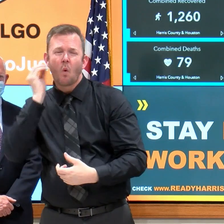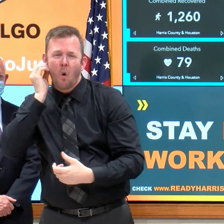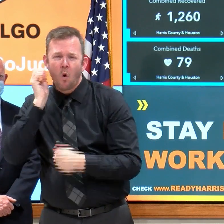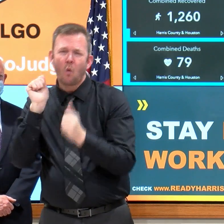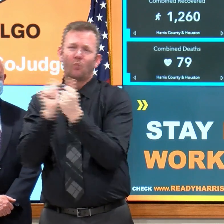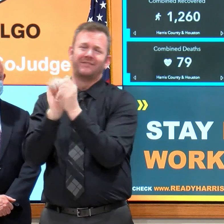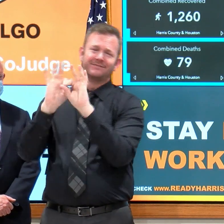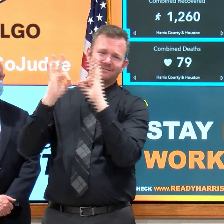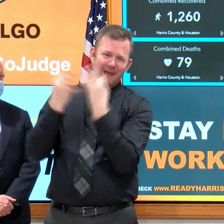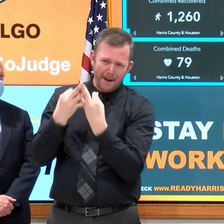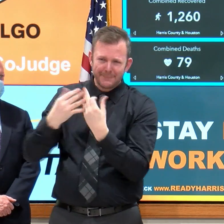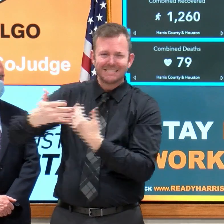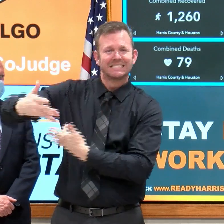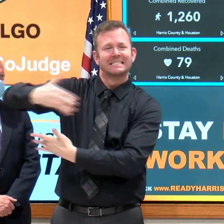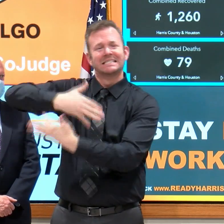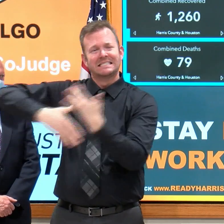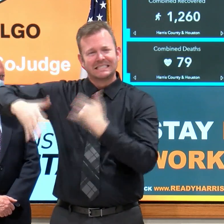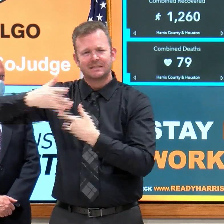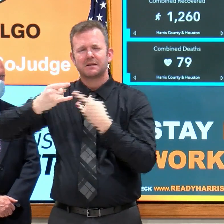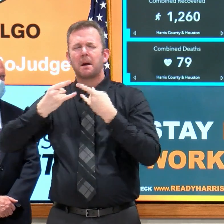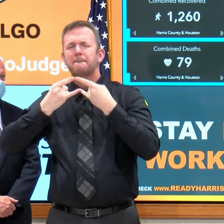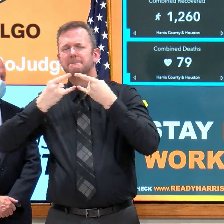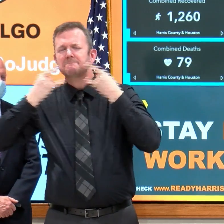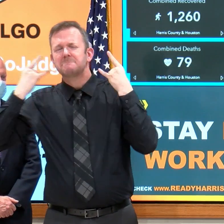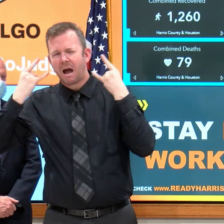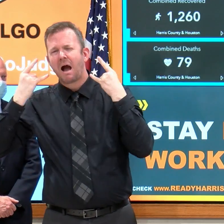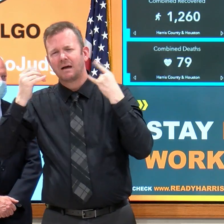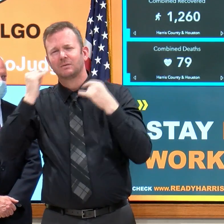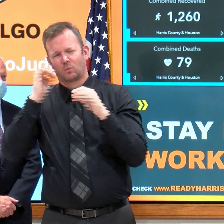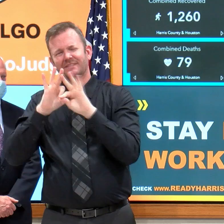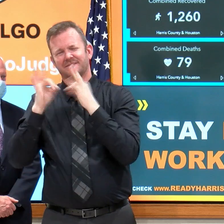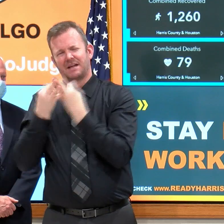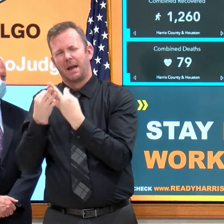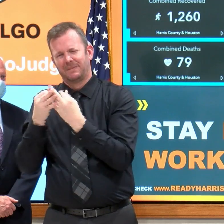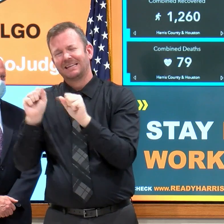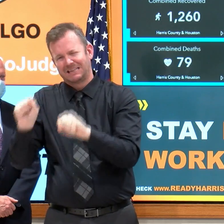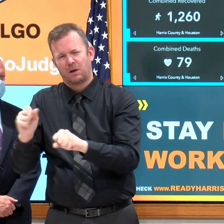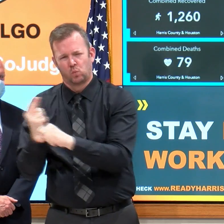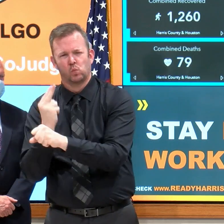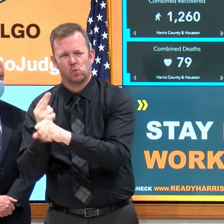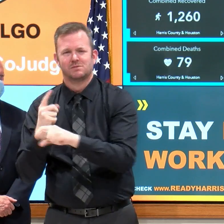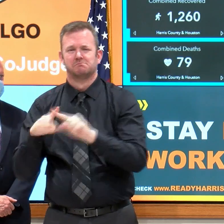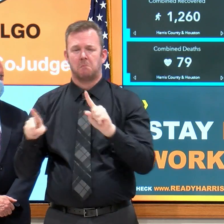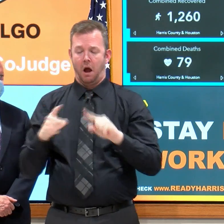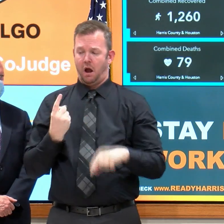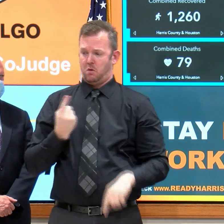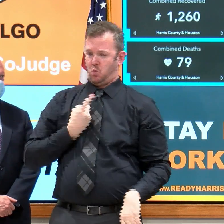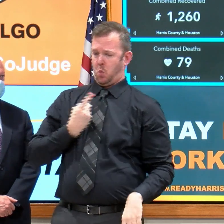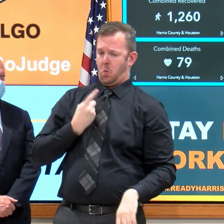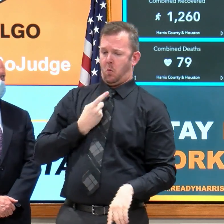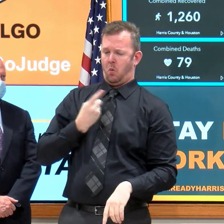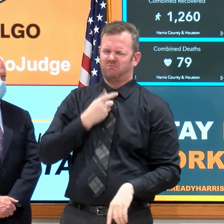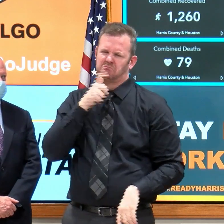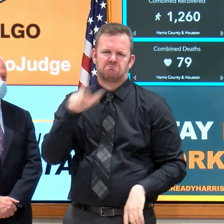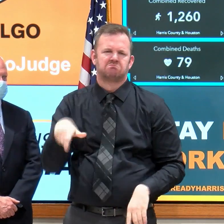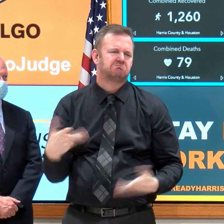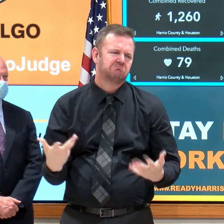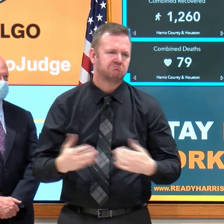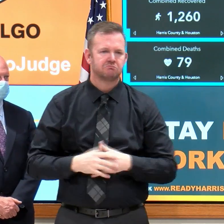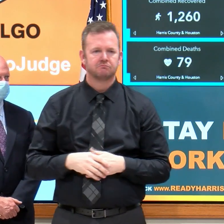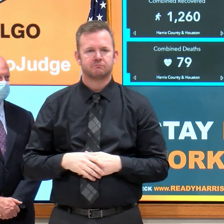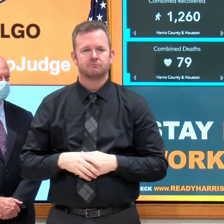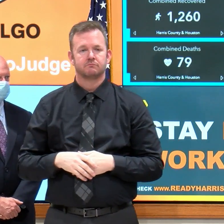people to social distance, social separation. But if you grow up and if you live in a household like mine,